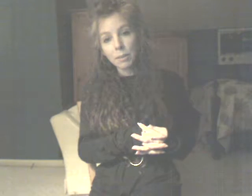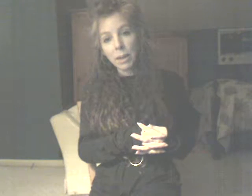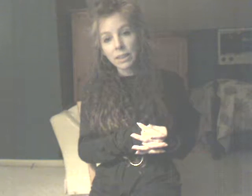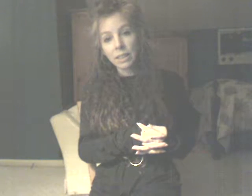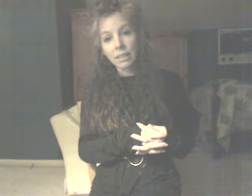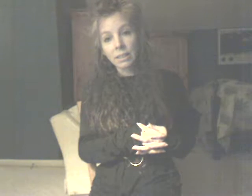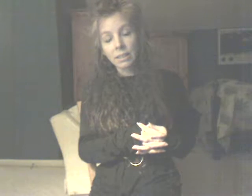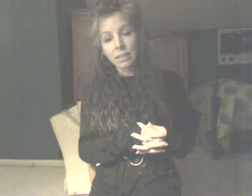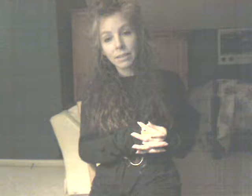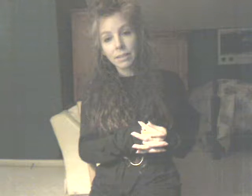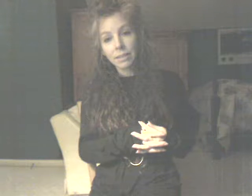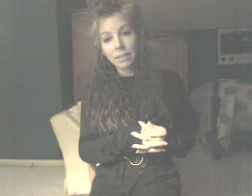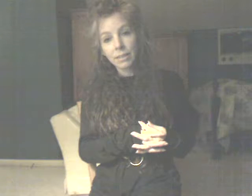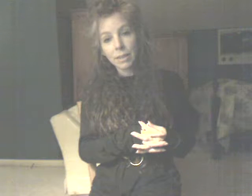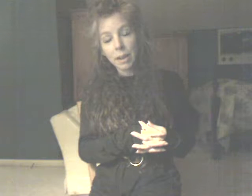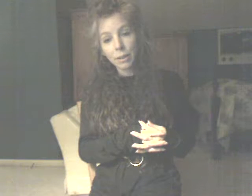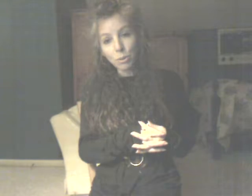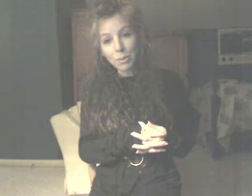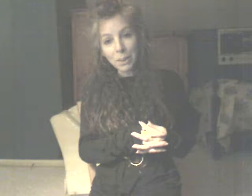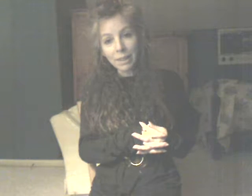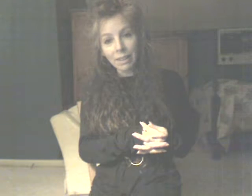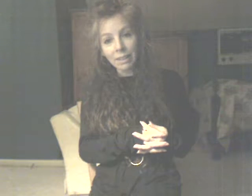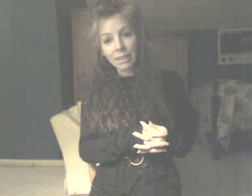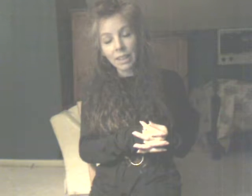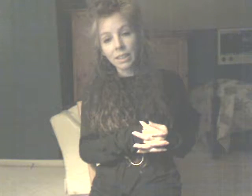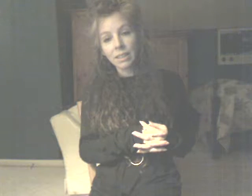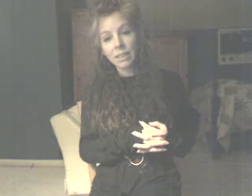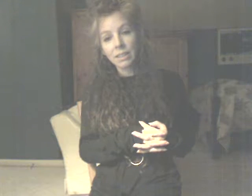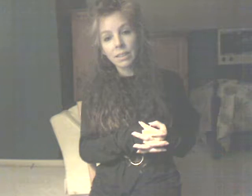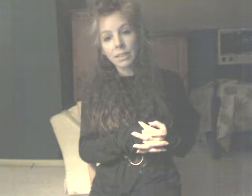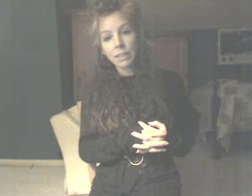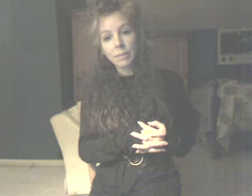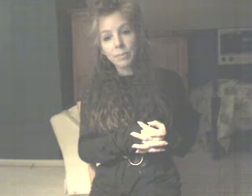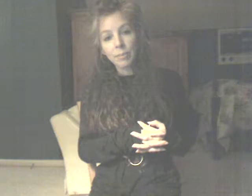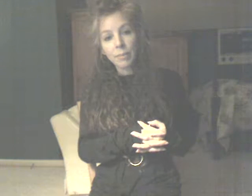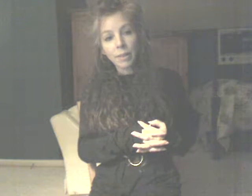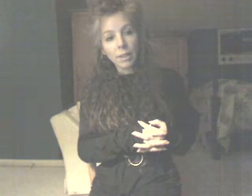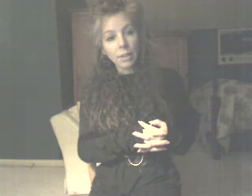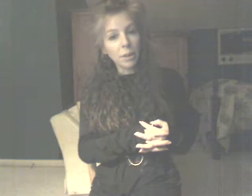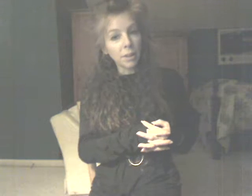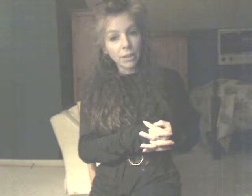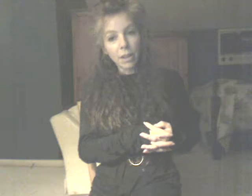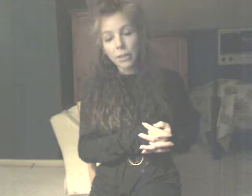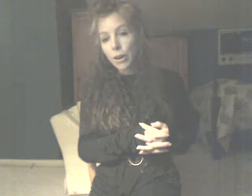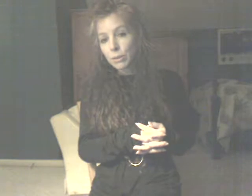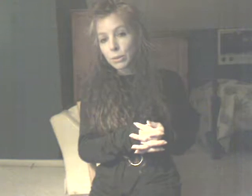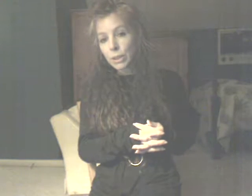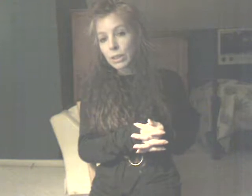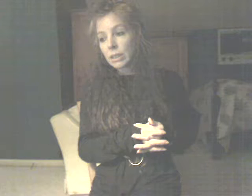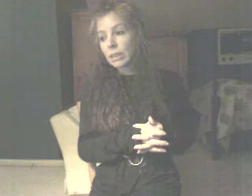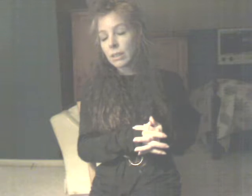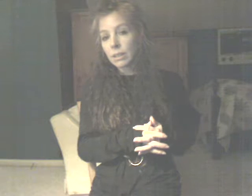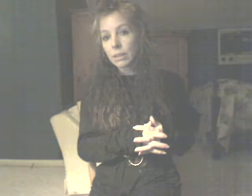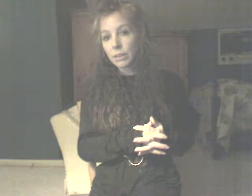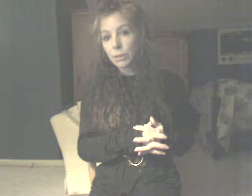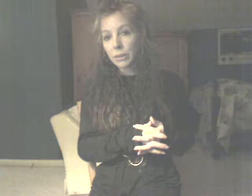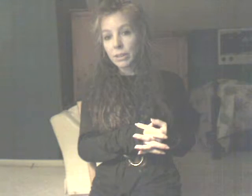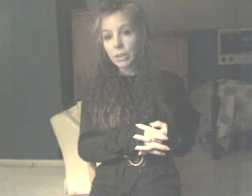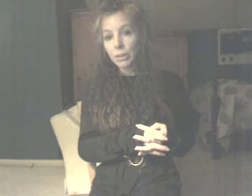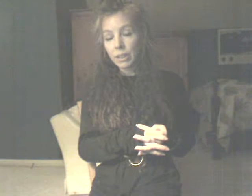demanding a human being that is, whether on artwork, whether in clothing,